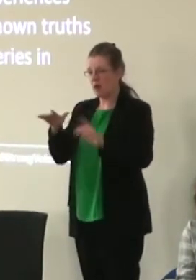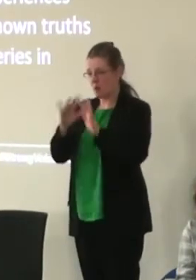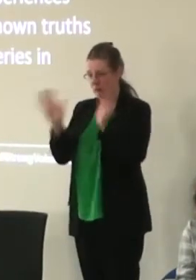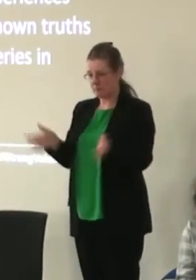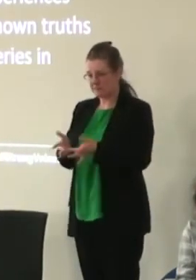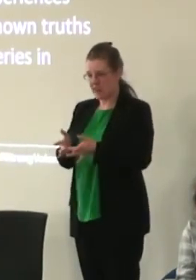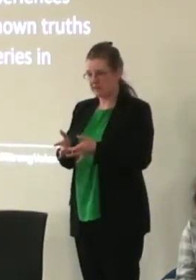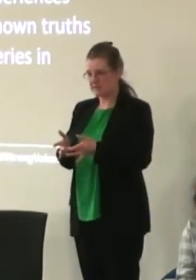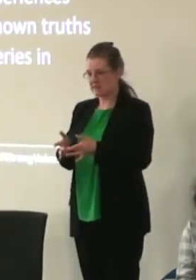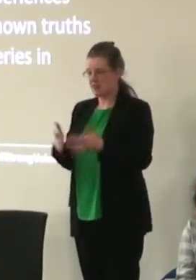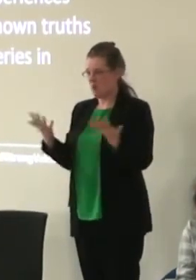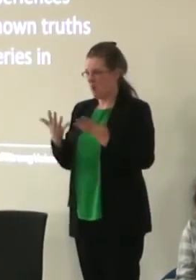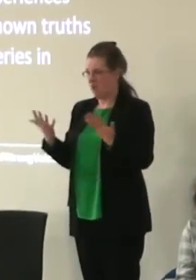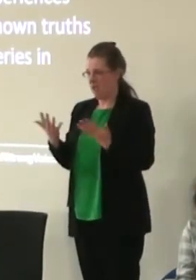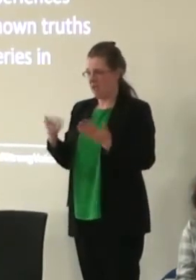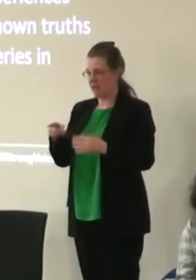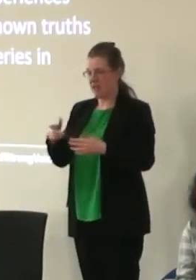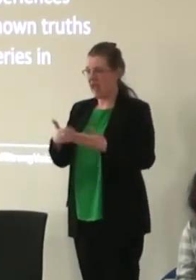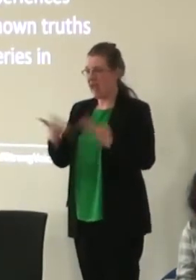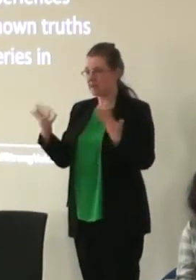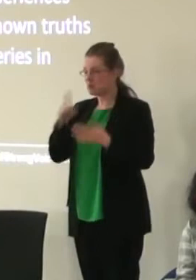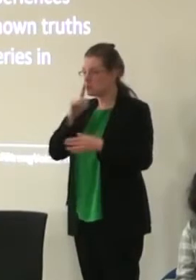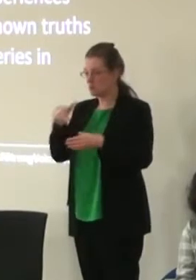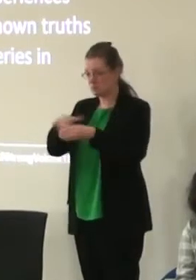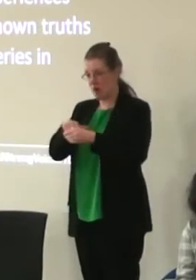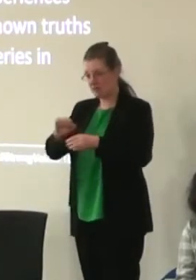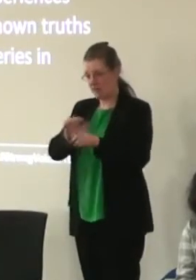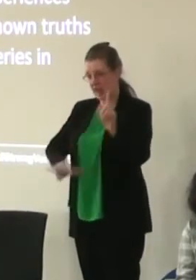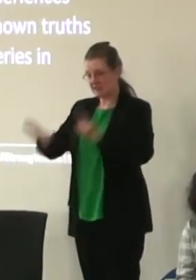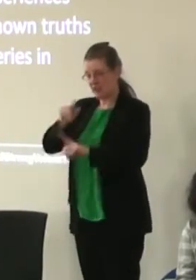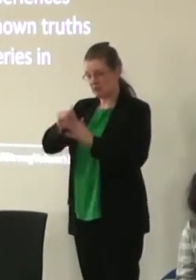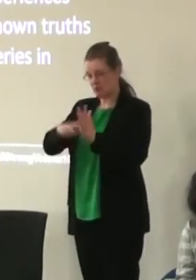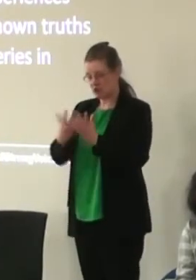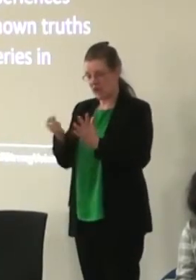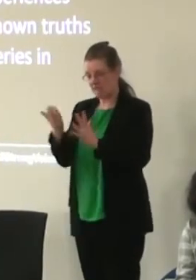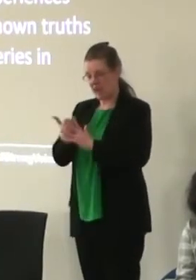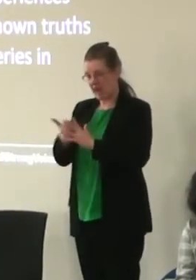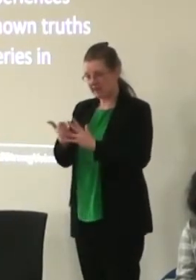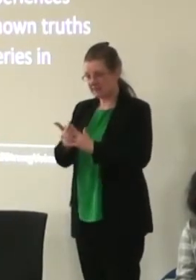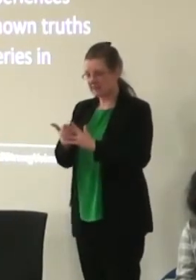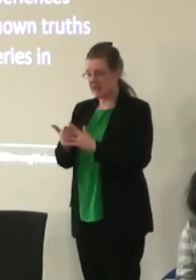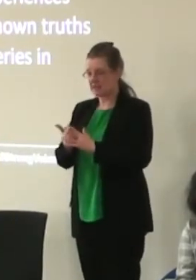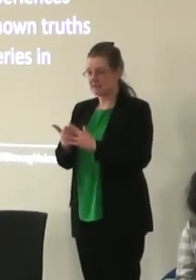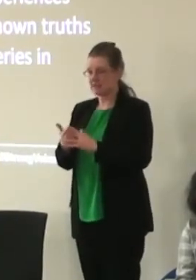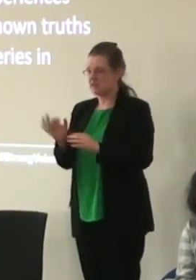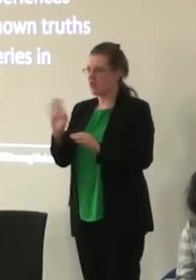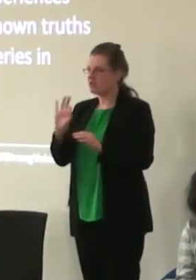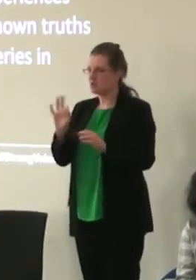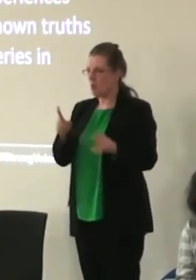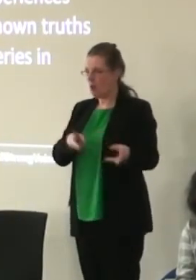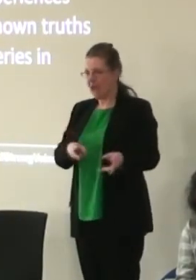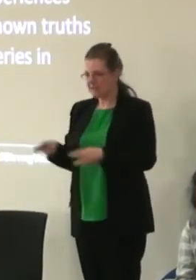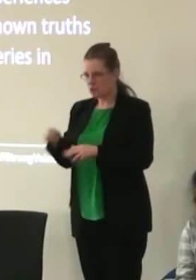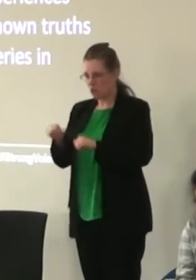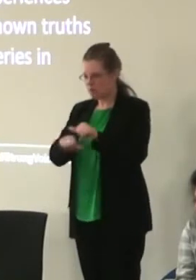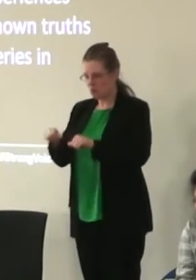like a website where everyone who's part of that national project has access to and there's no kind of cumbersome editorial process. They